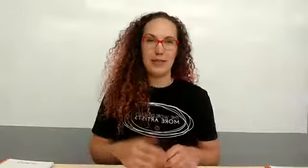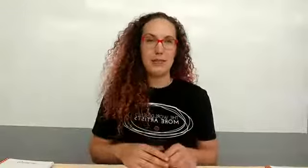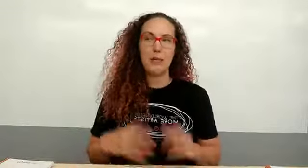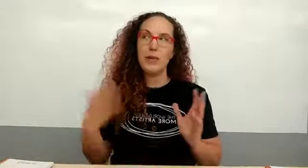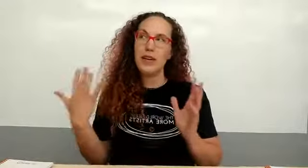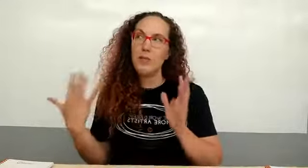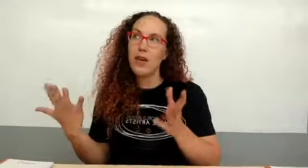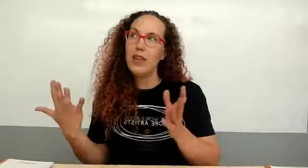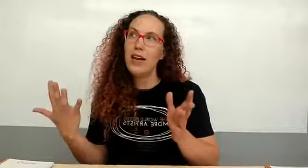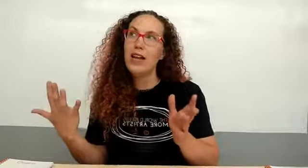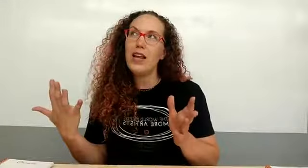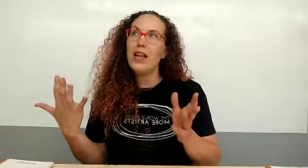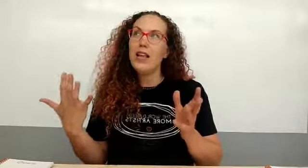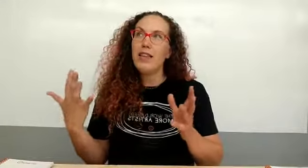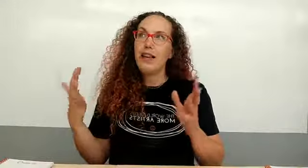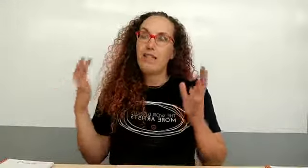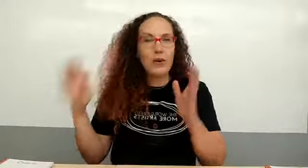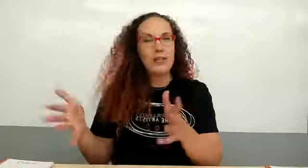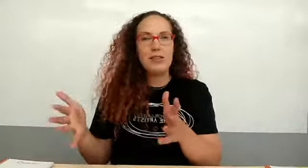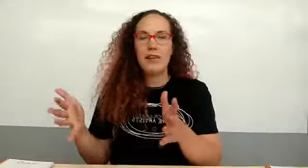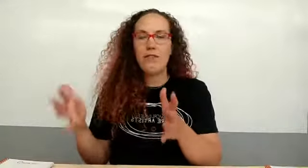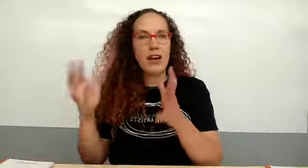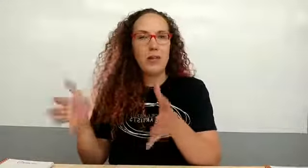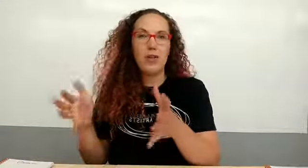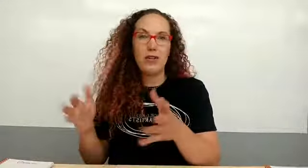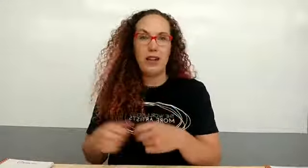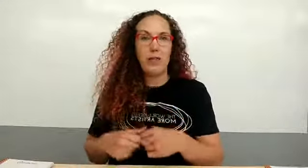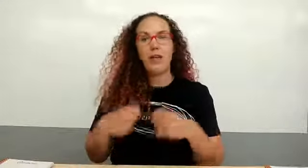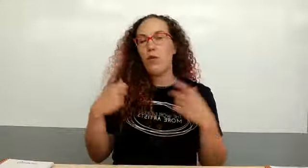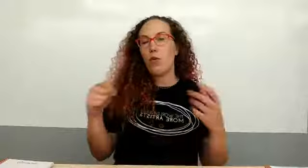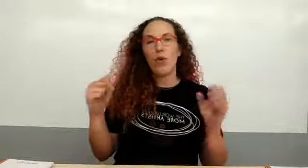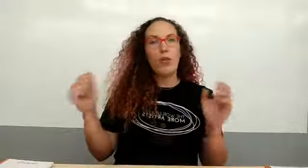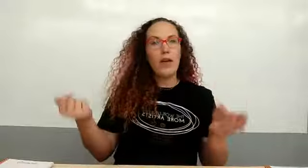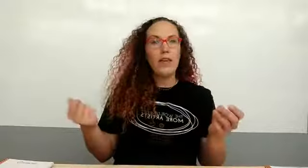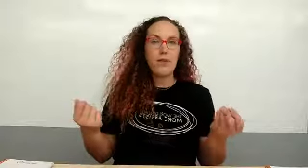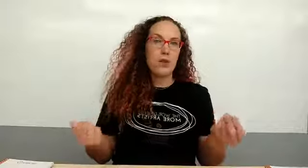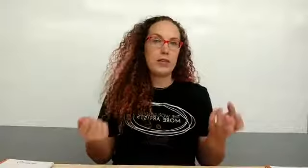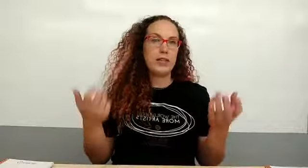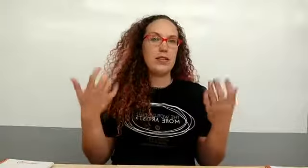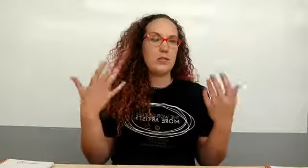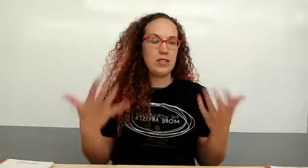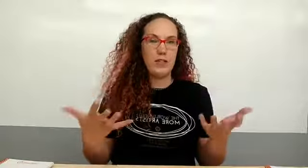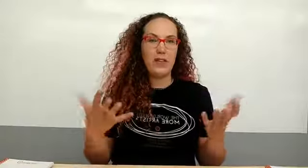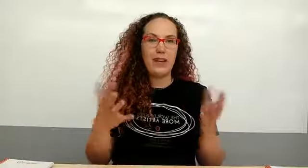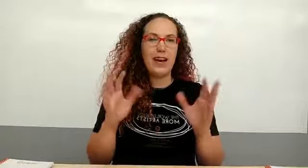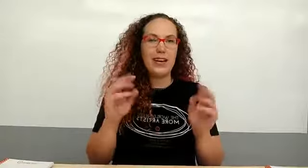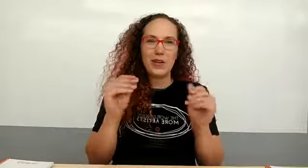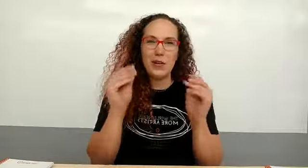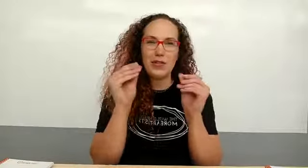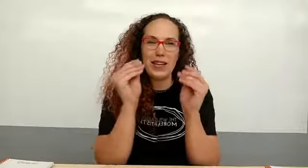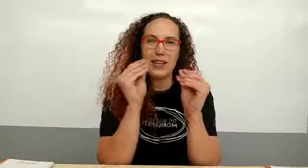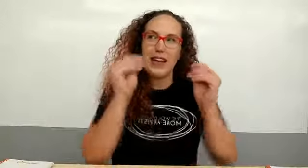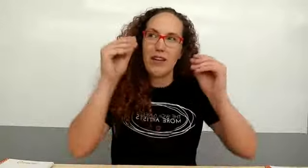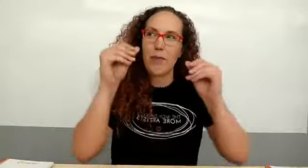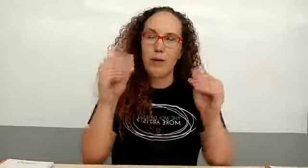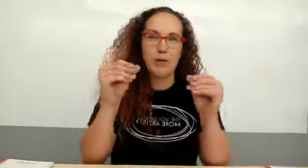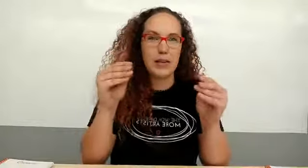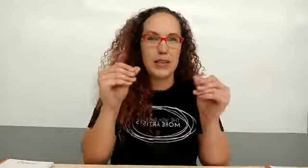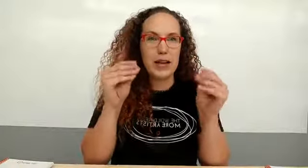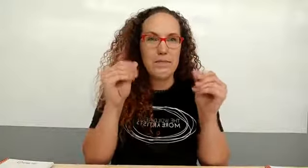maybe we need one that like focuses on fine motor development or one that focuses specifically on you know those kids that have problems with um